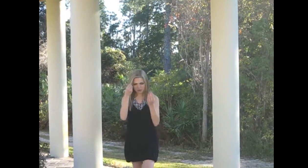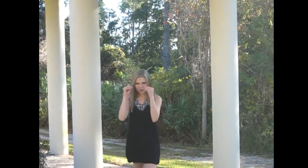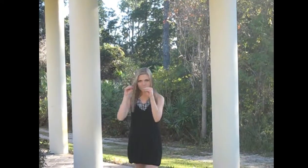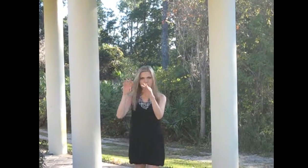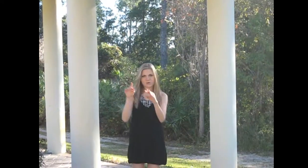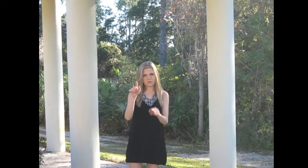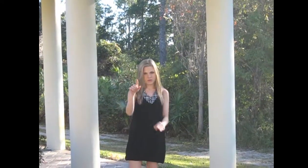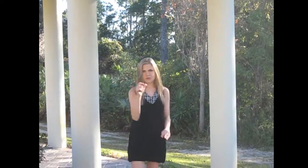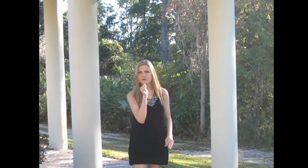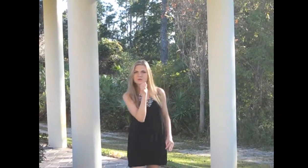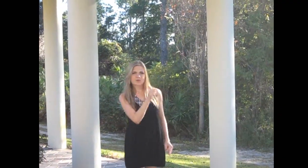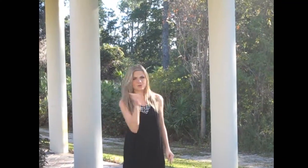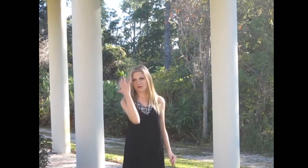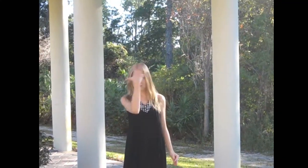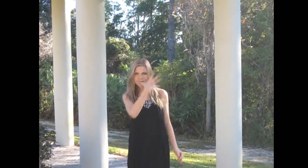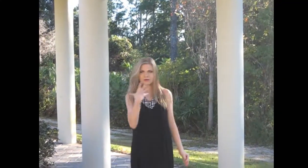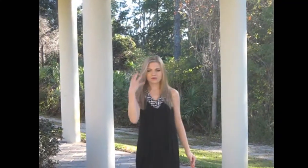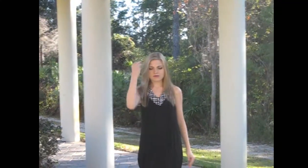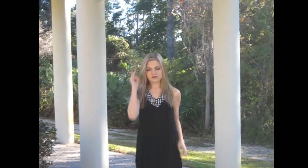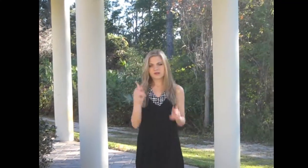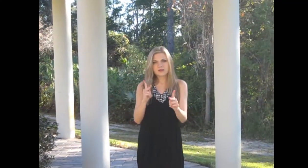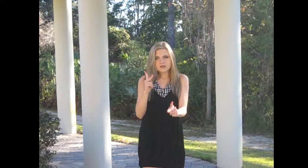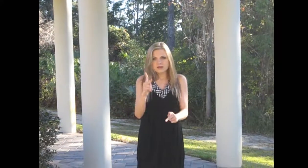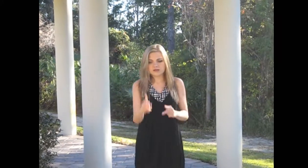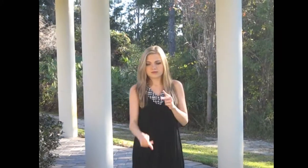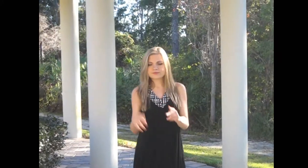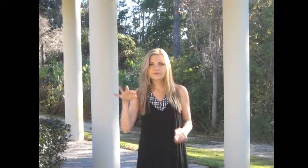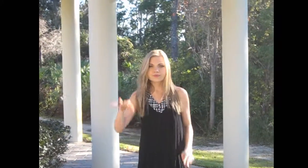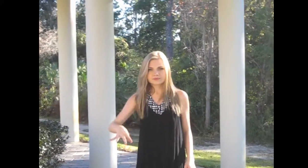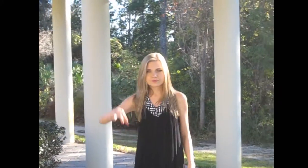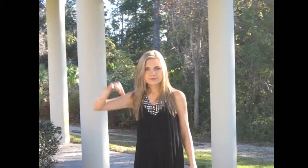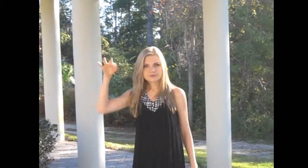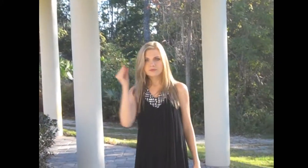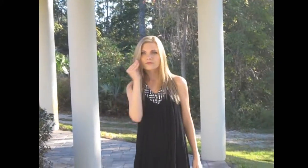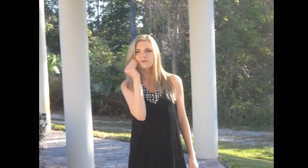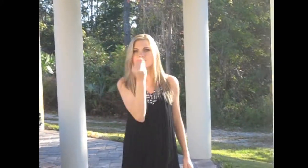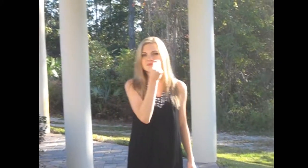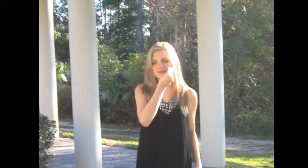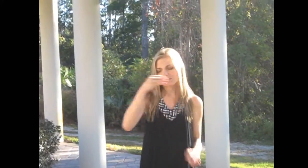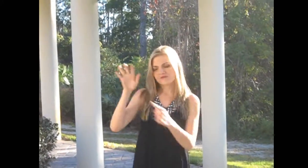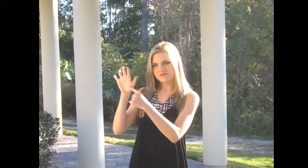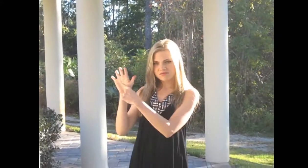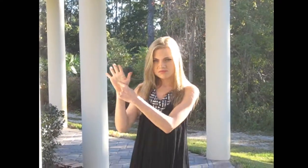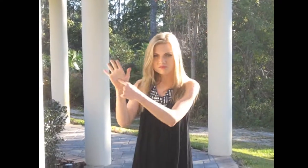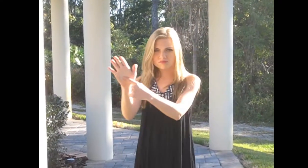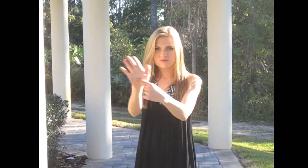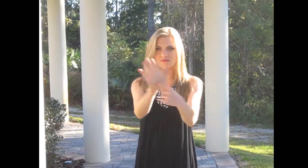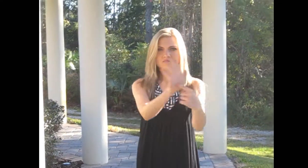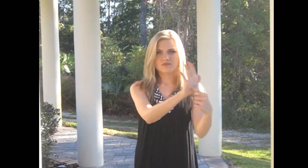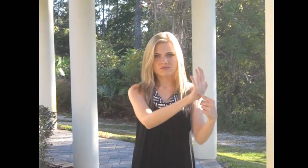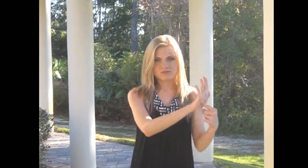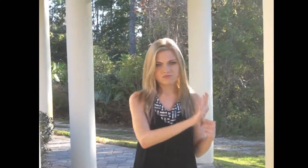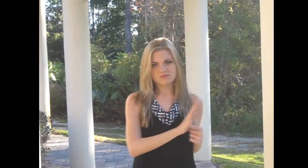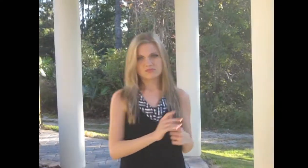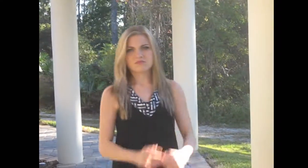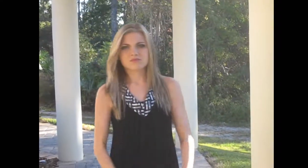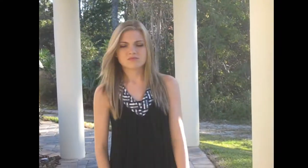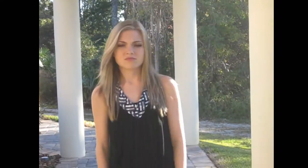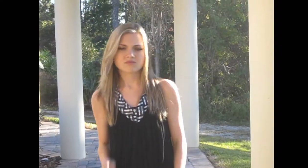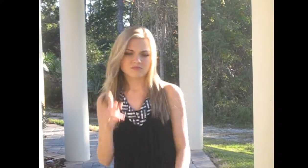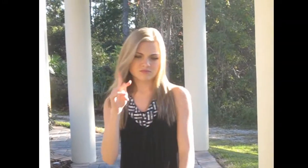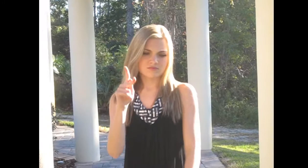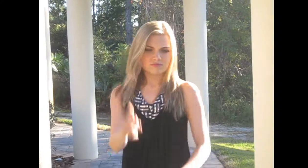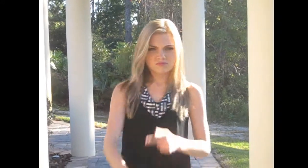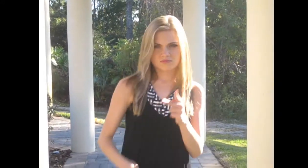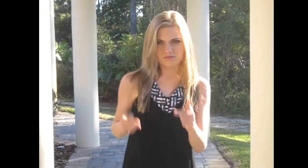girl, shine the light on whatever's worth. Perfection is